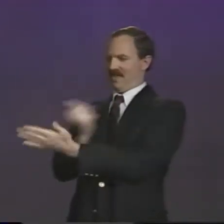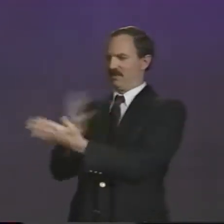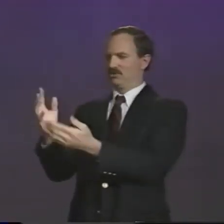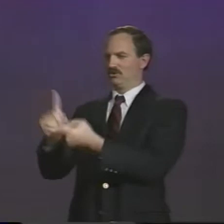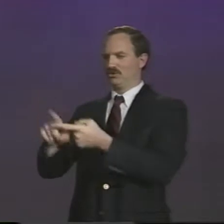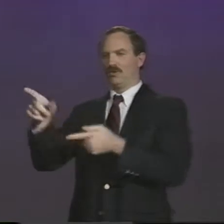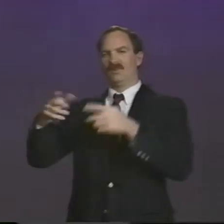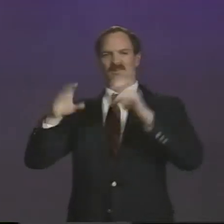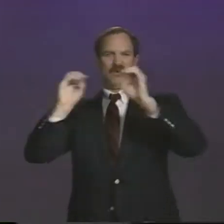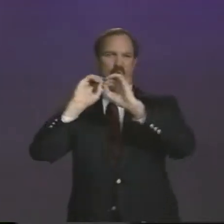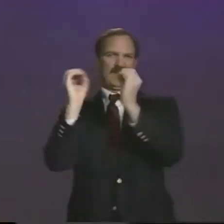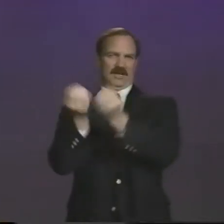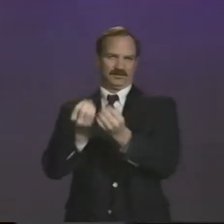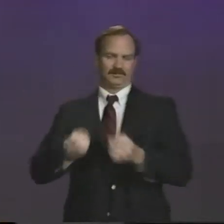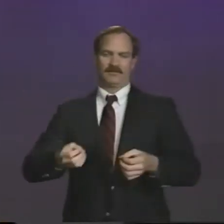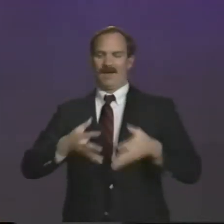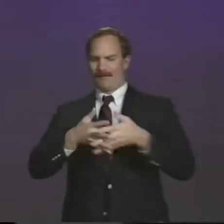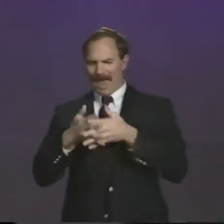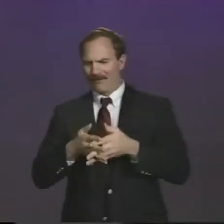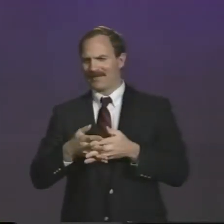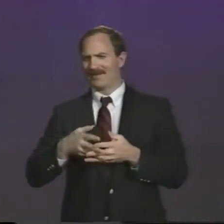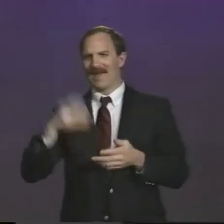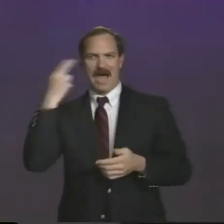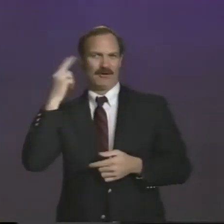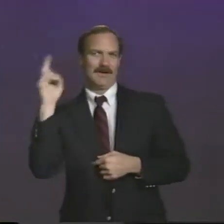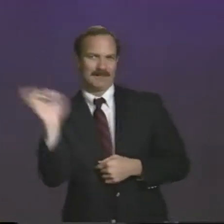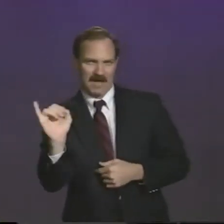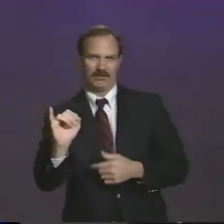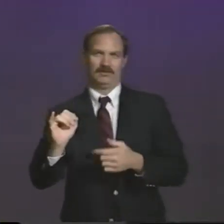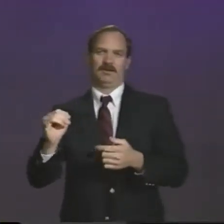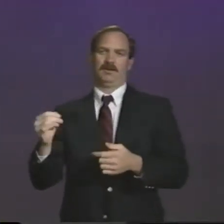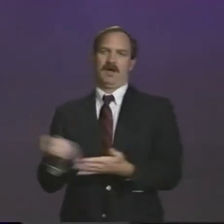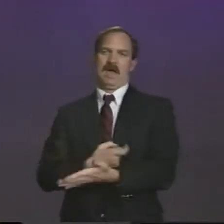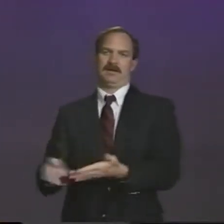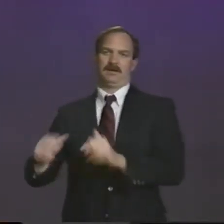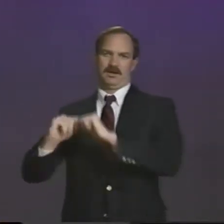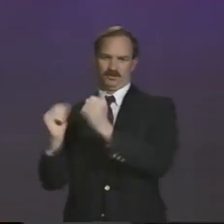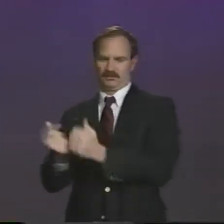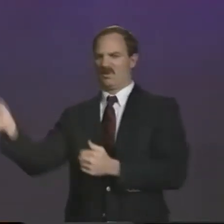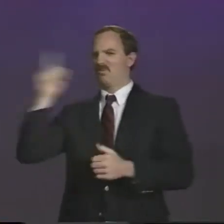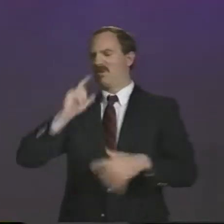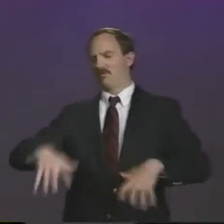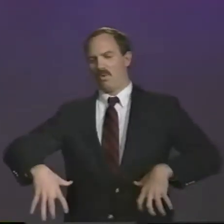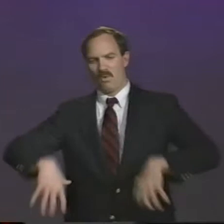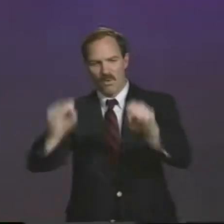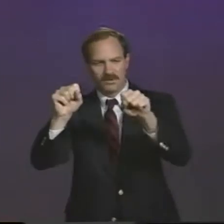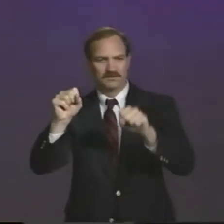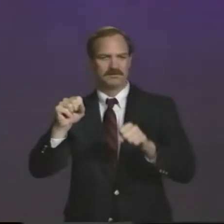And as I said, we'll leave that responsibility to the organization themselves, which is the American Hearing Impaired Hockey Association.